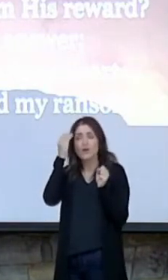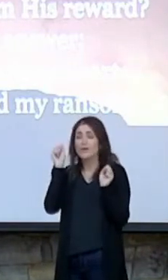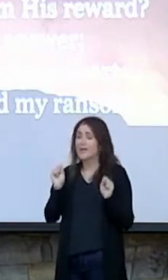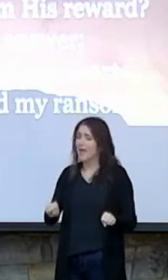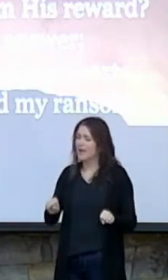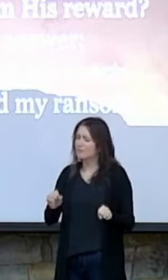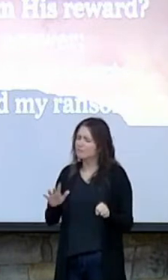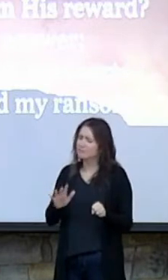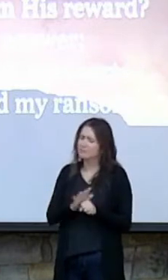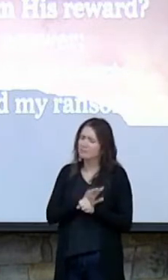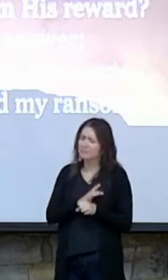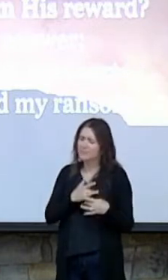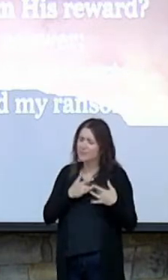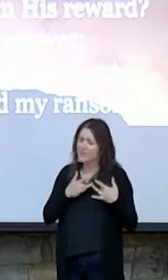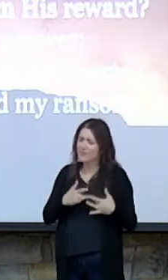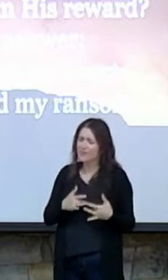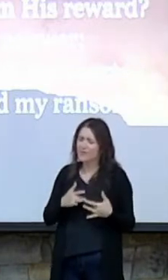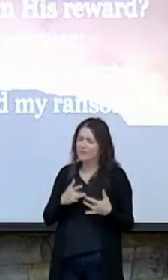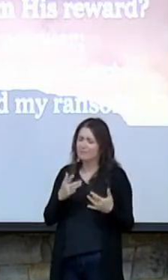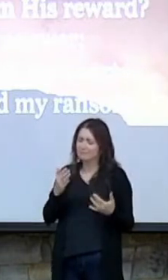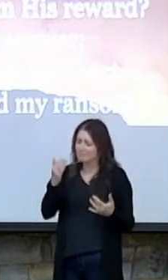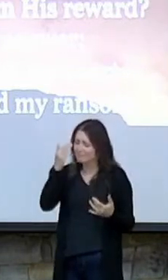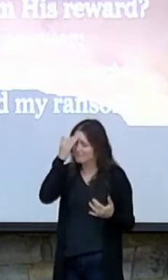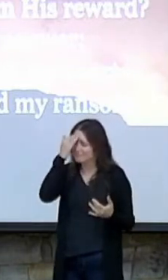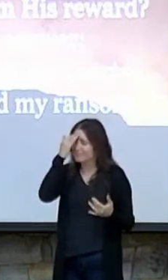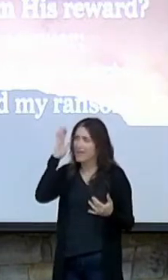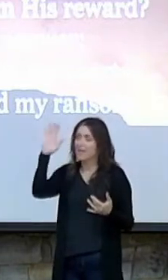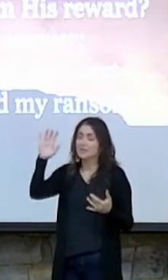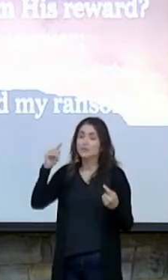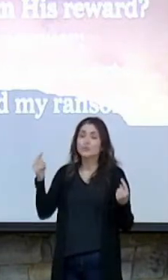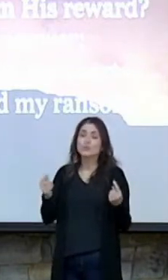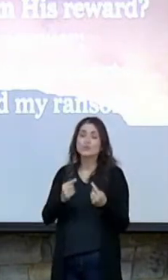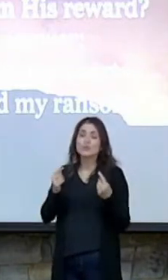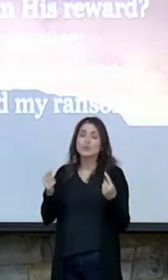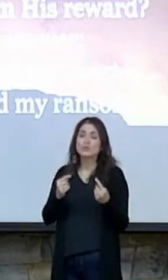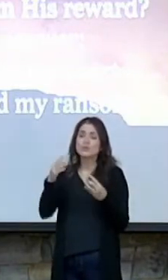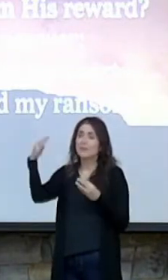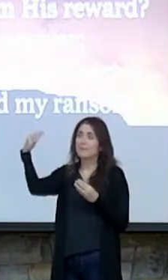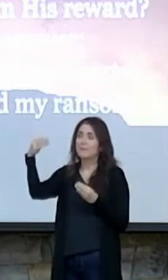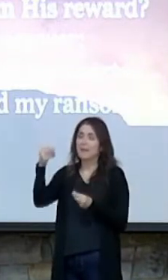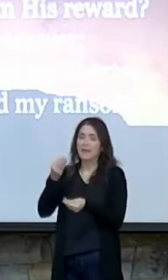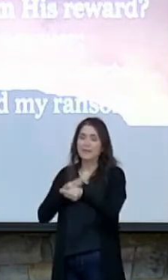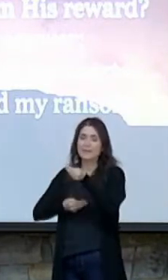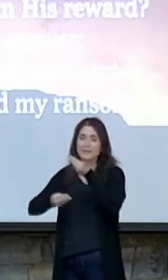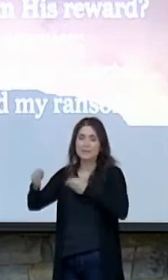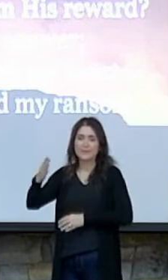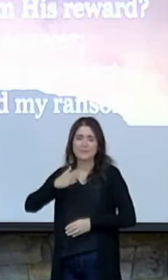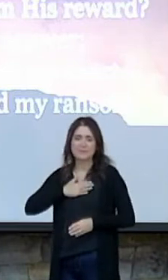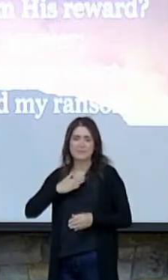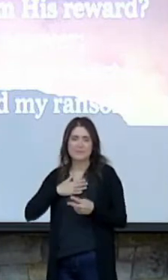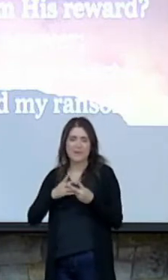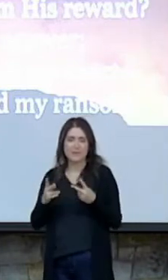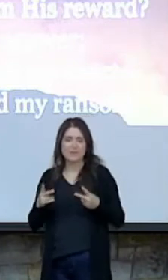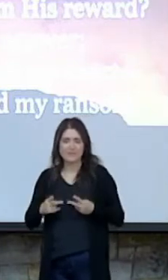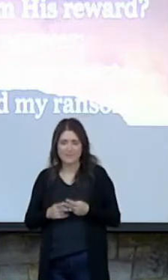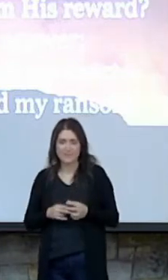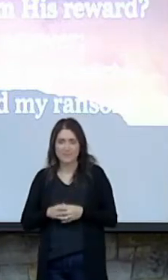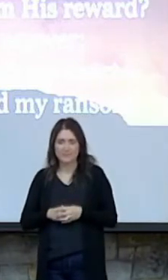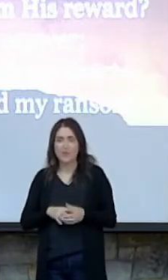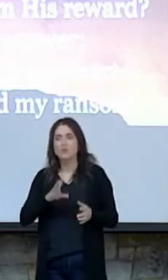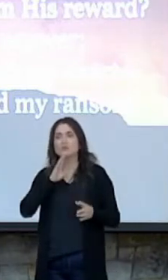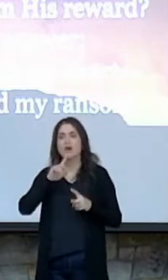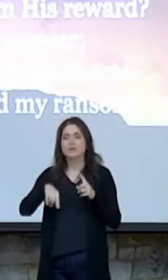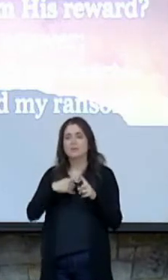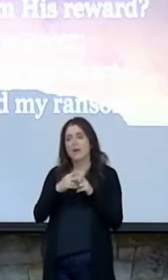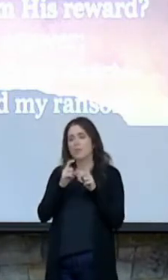of our heart that his wounds have paid my ransom. We talked about that word ransom